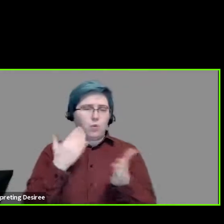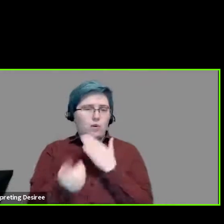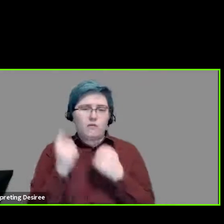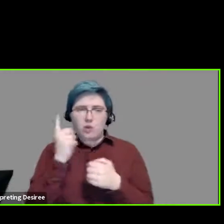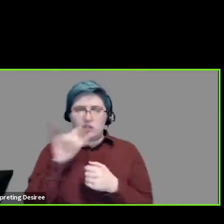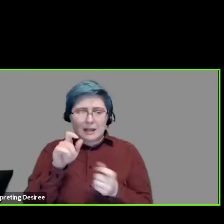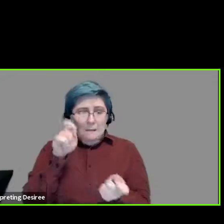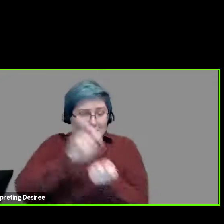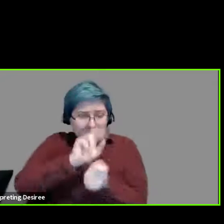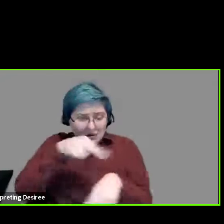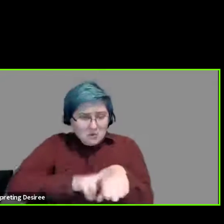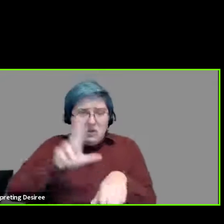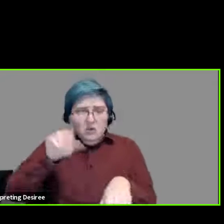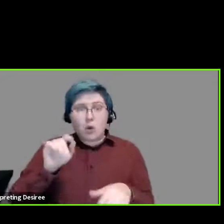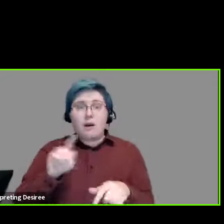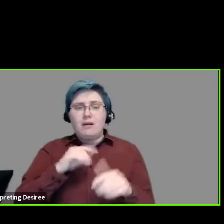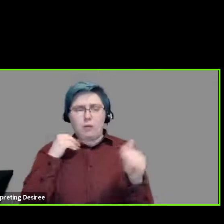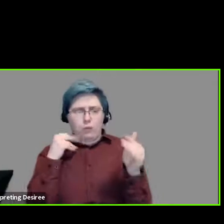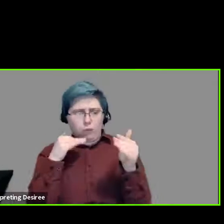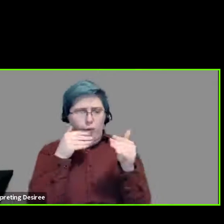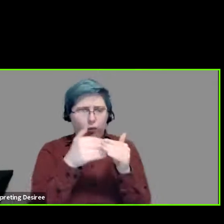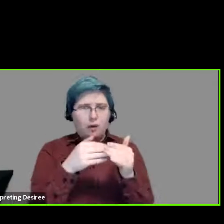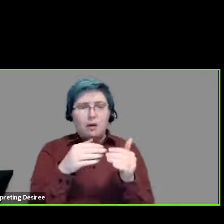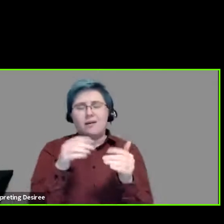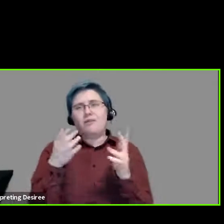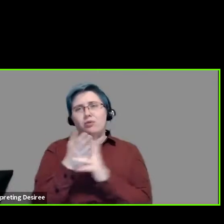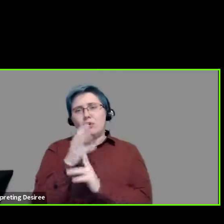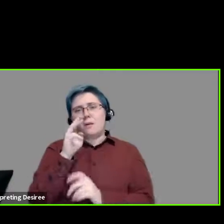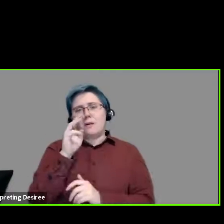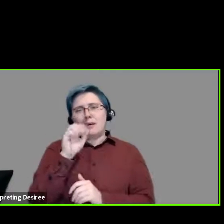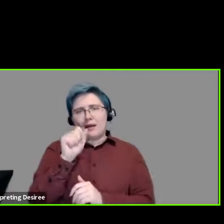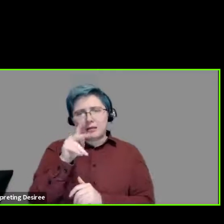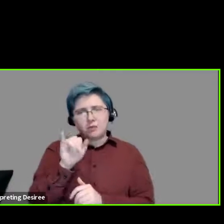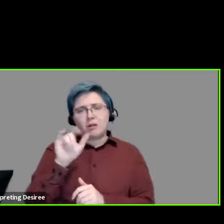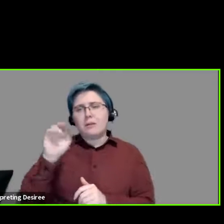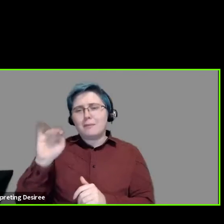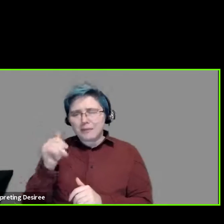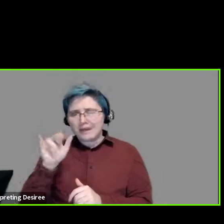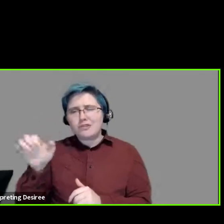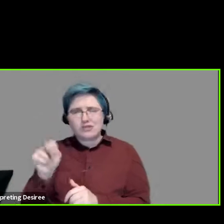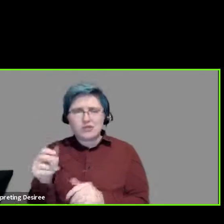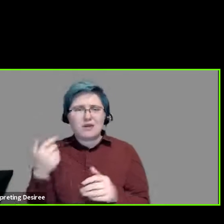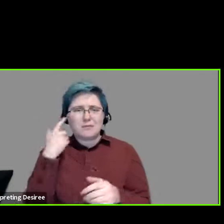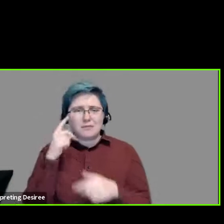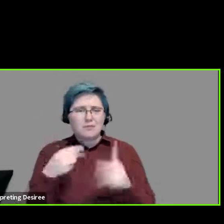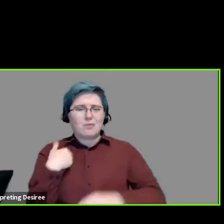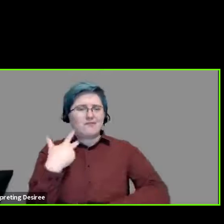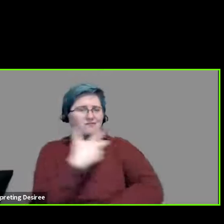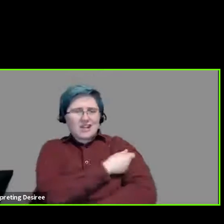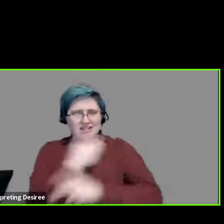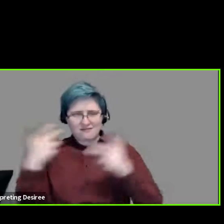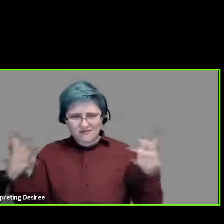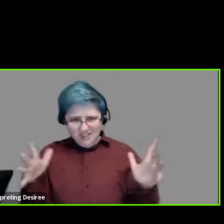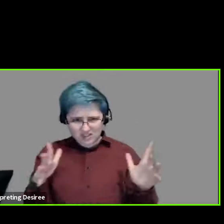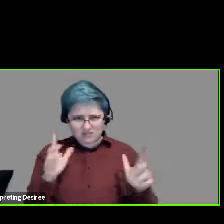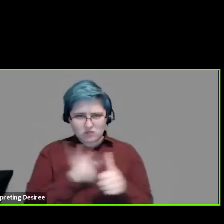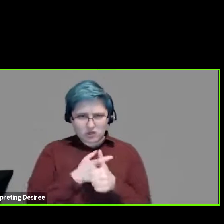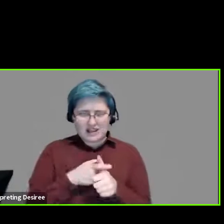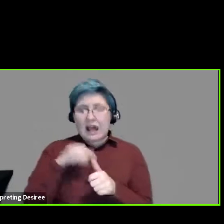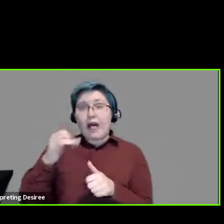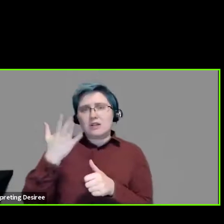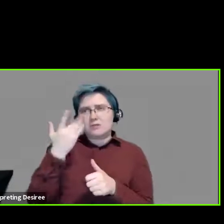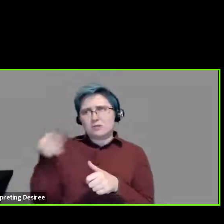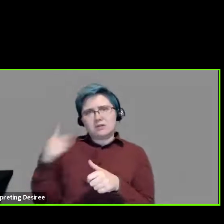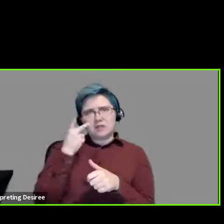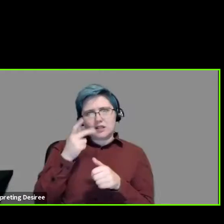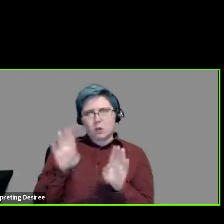at that point in time. We really need to get through April, May and then into June and get people vaccinated. And, again, that's kind of why you're seeing